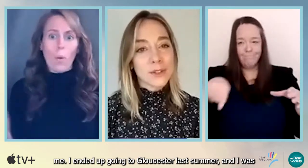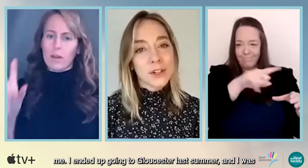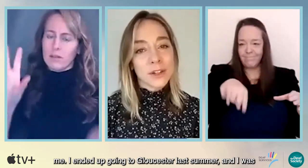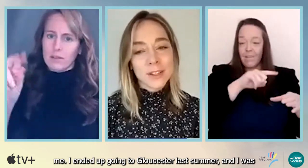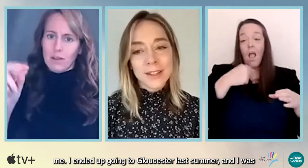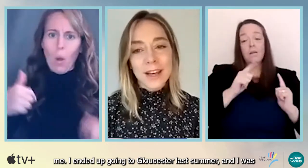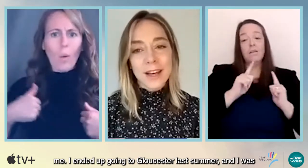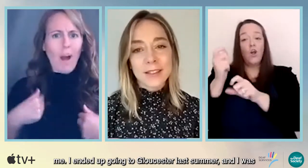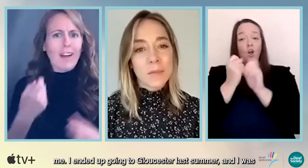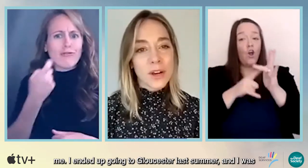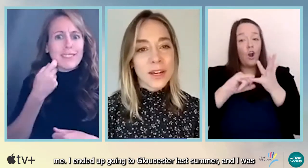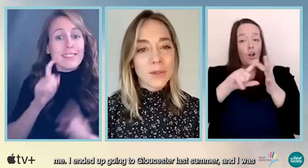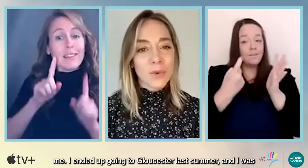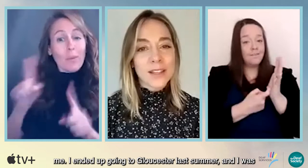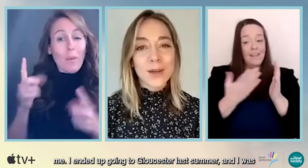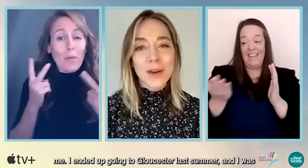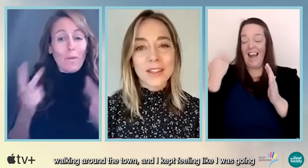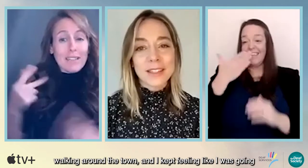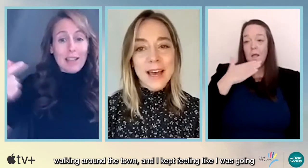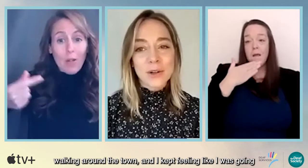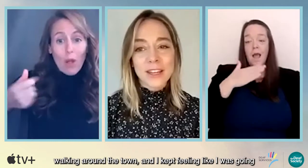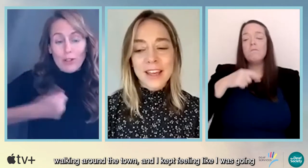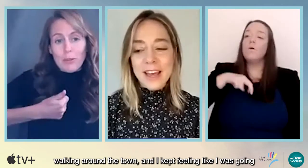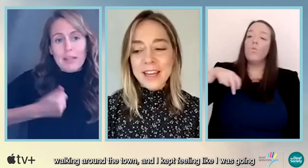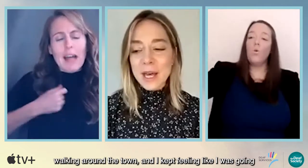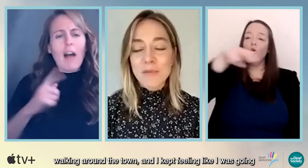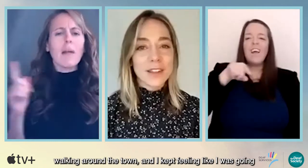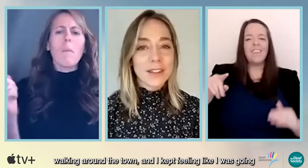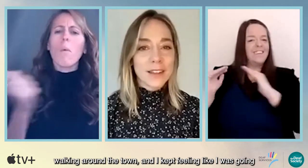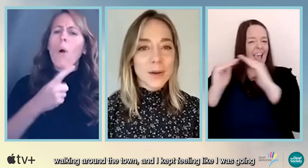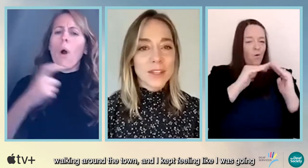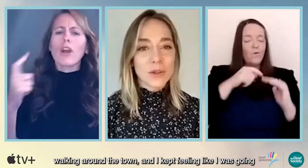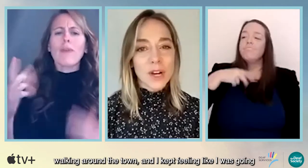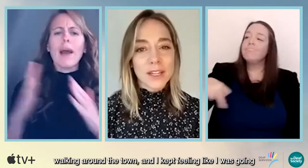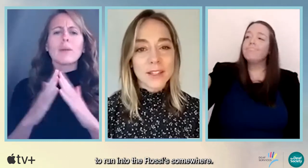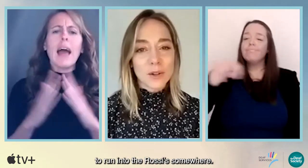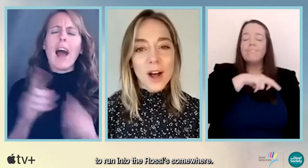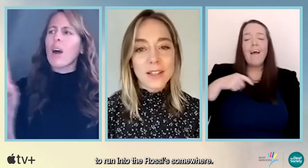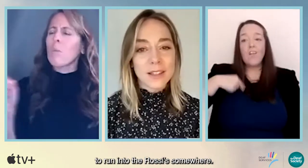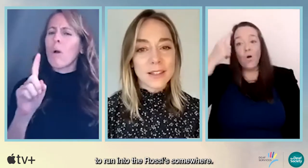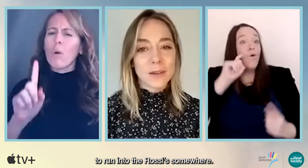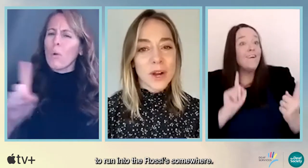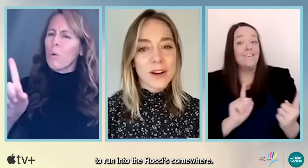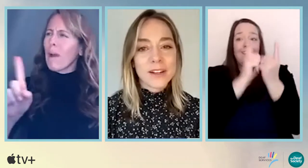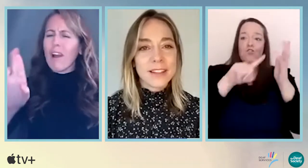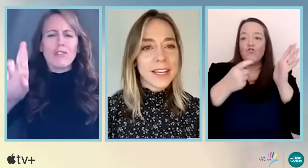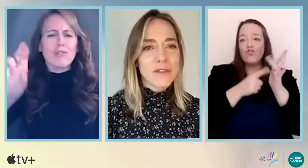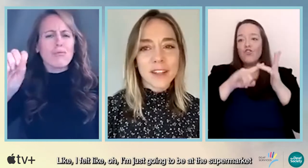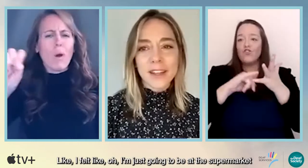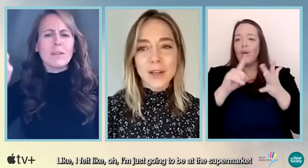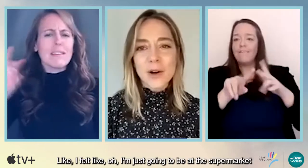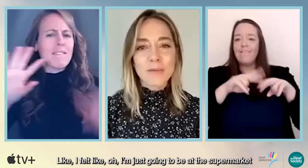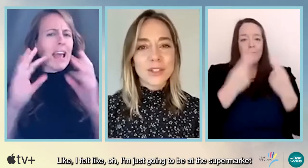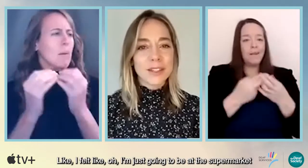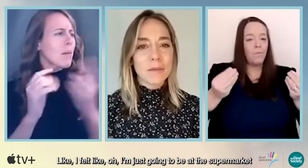Gloucester last summer and I was walking around the town and I kept feeling like I was going to run into the Rossi's somewhere. Like I